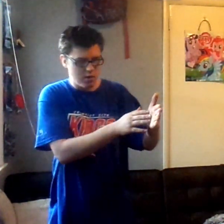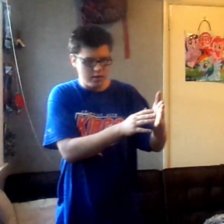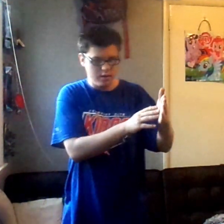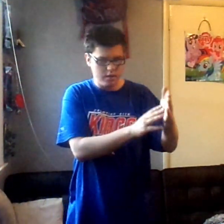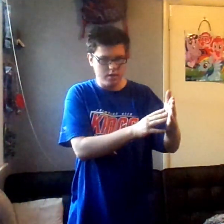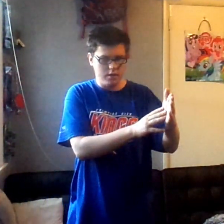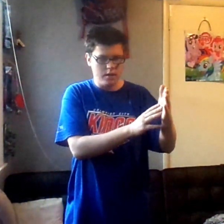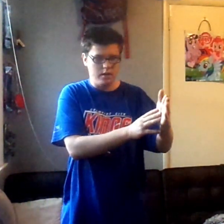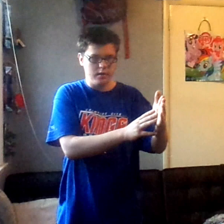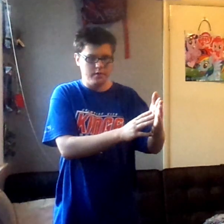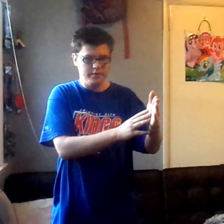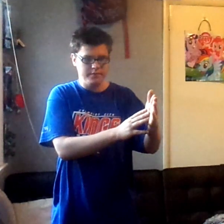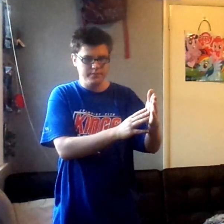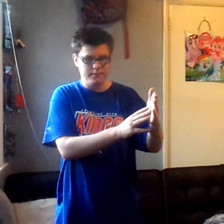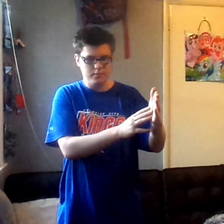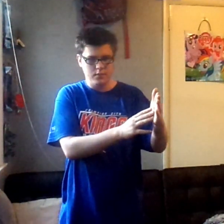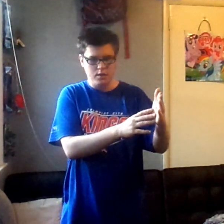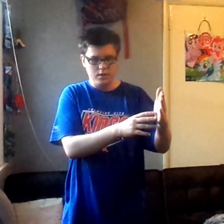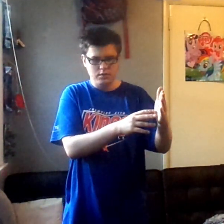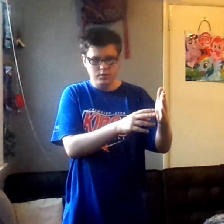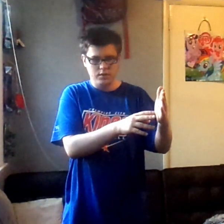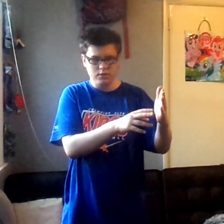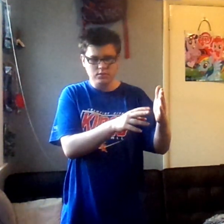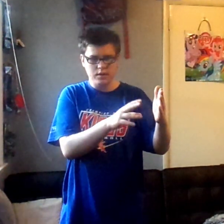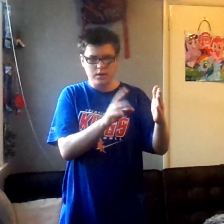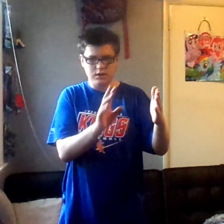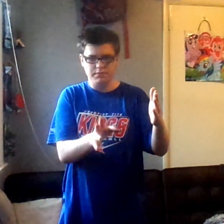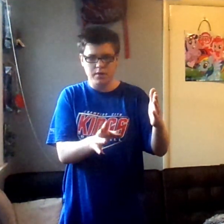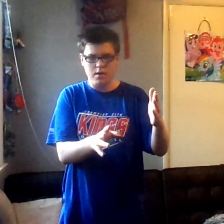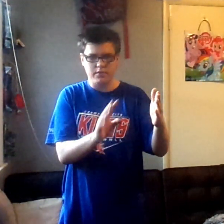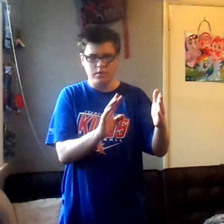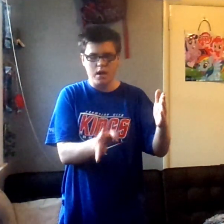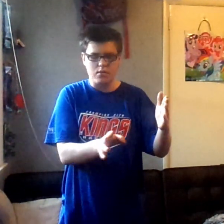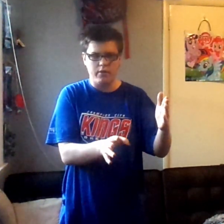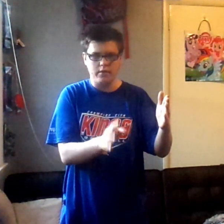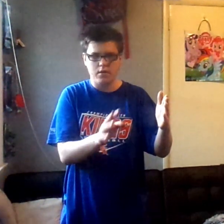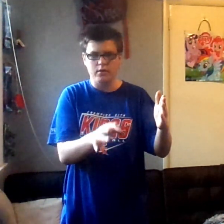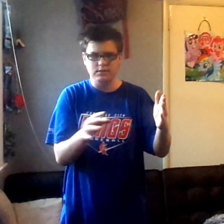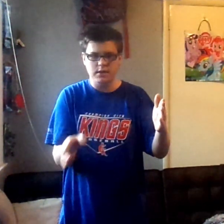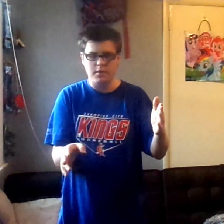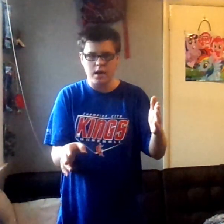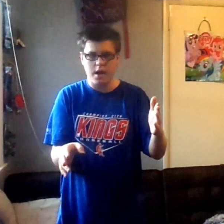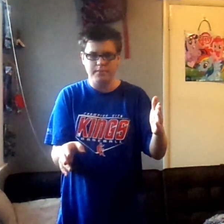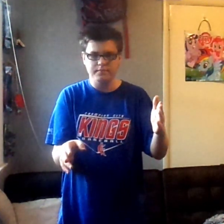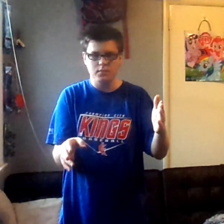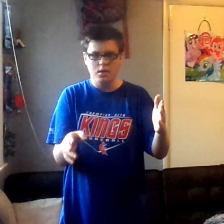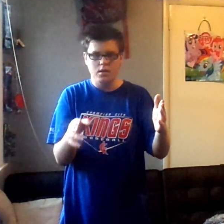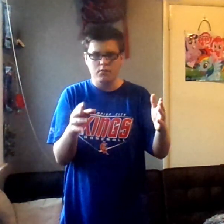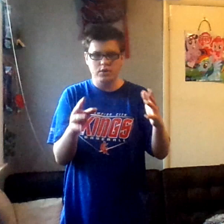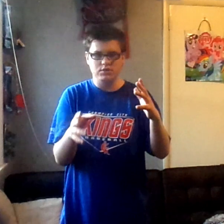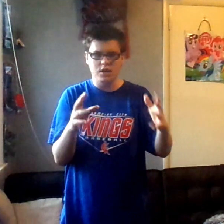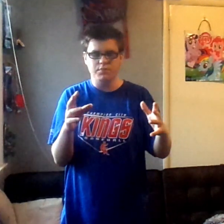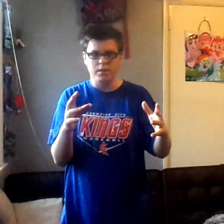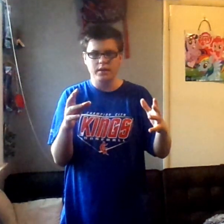iCarly ended, so there was, like, a spin-off to iCarly called Sam and Cat, which takes place,